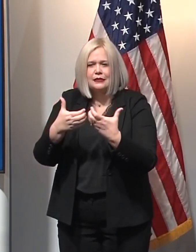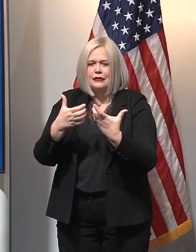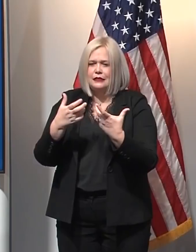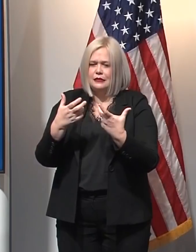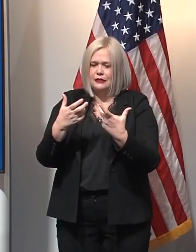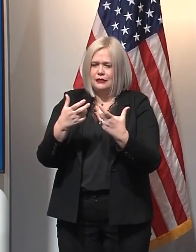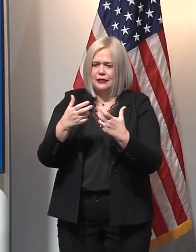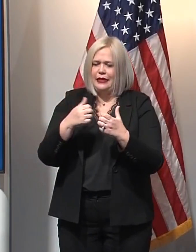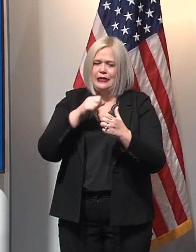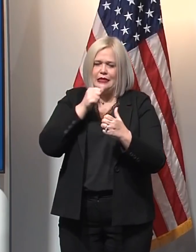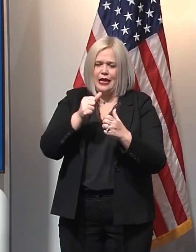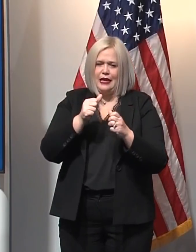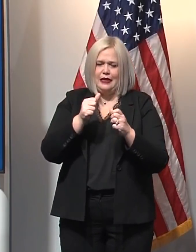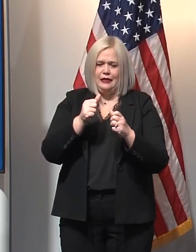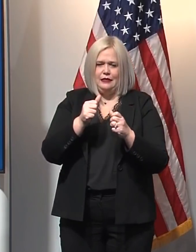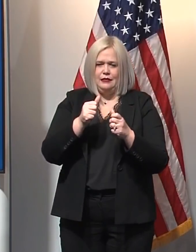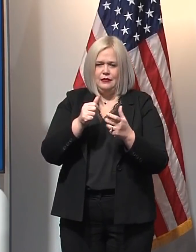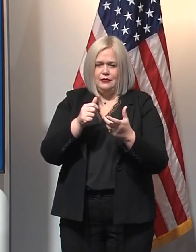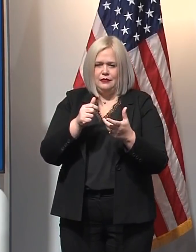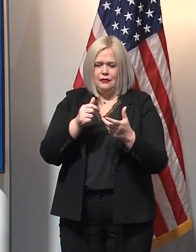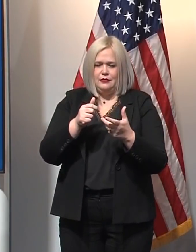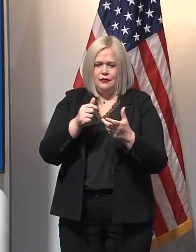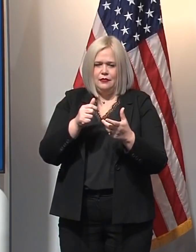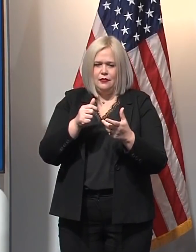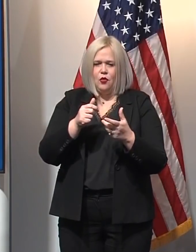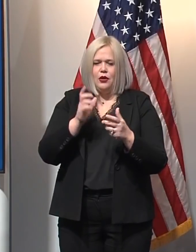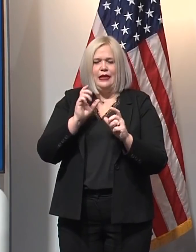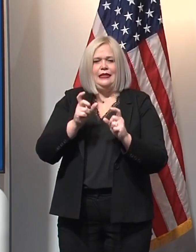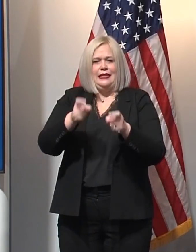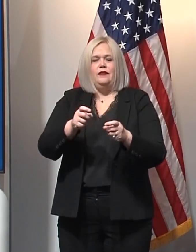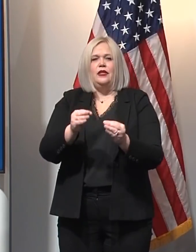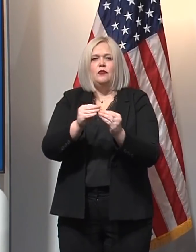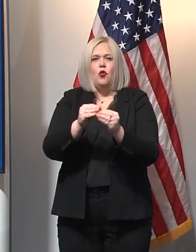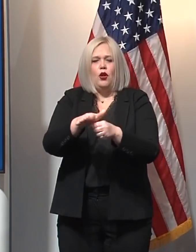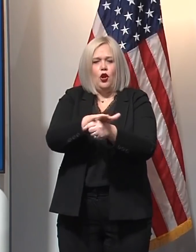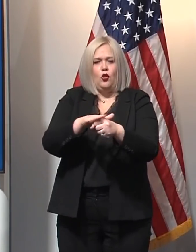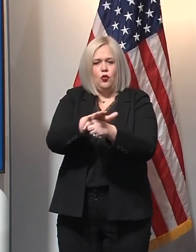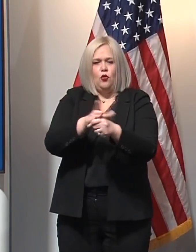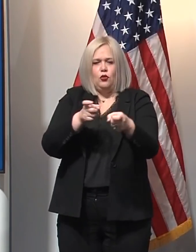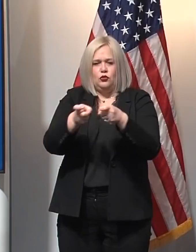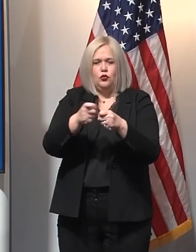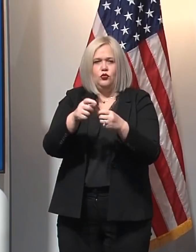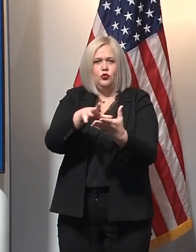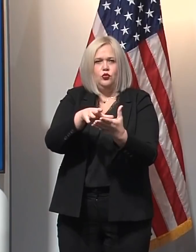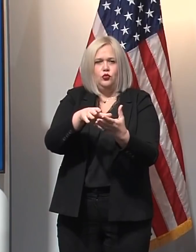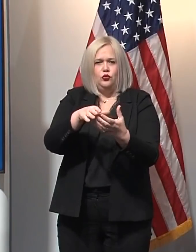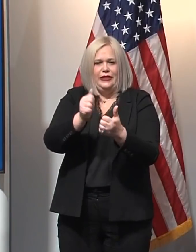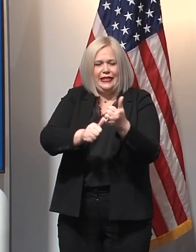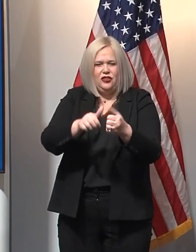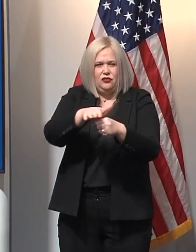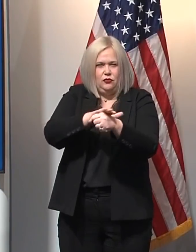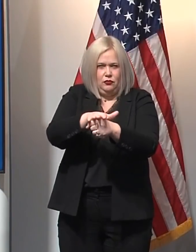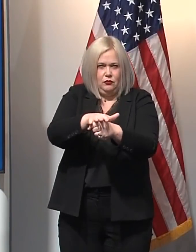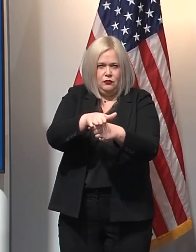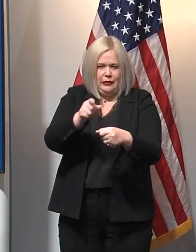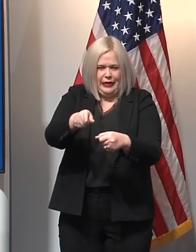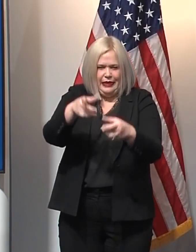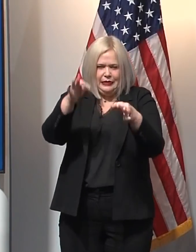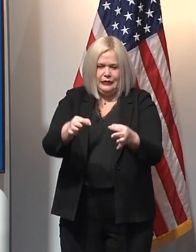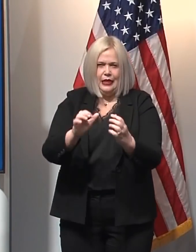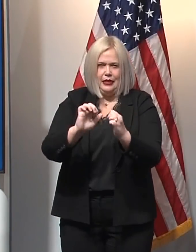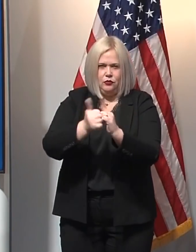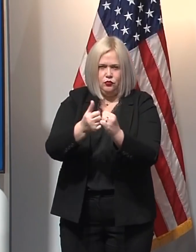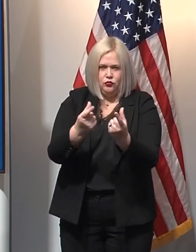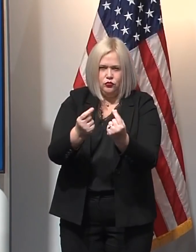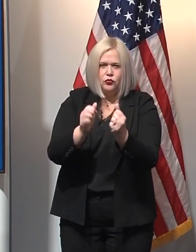over the the COVID response and allowing student athletes. Where are you with that? And is there going